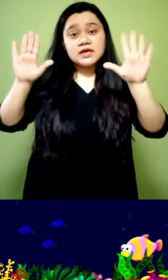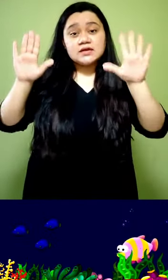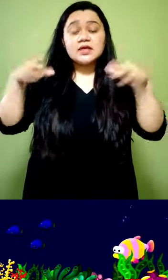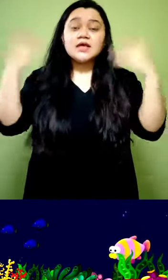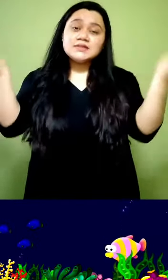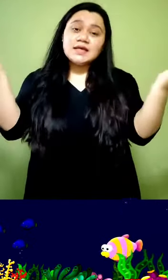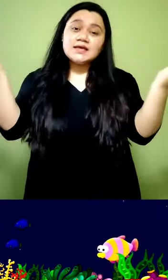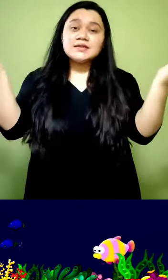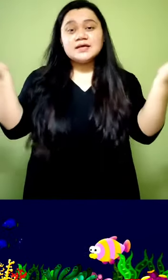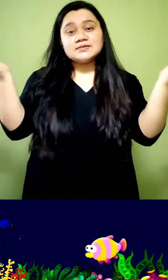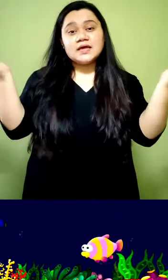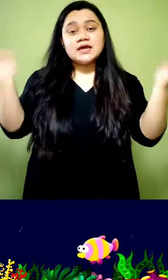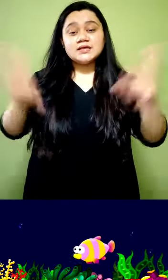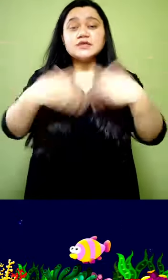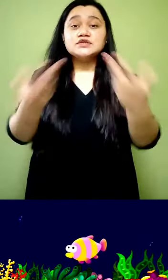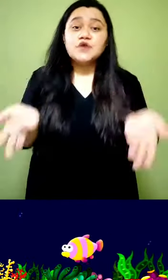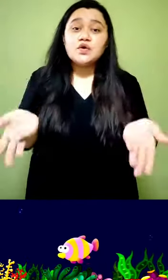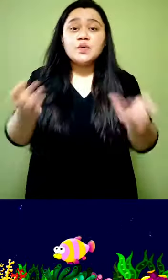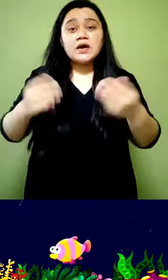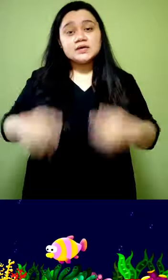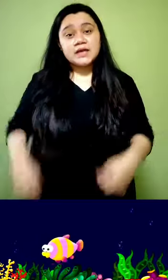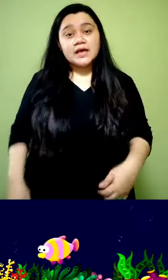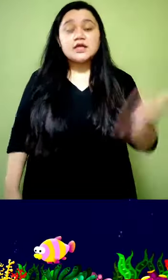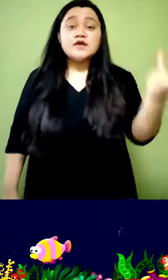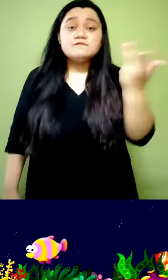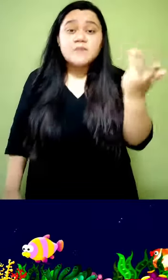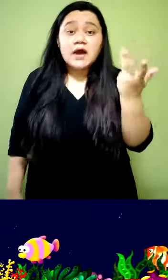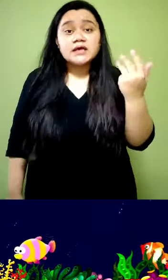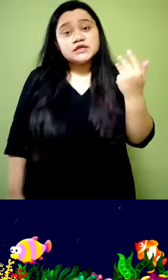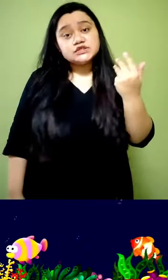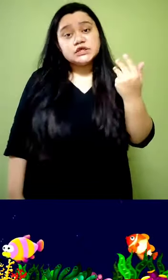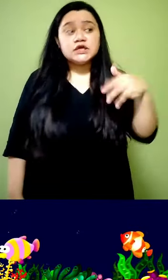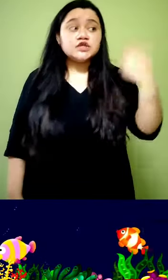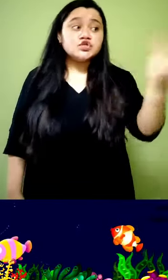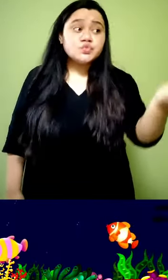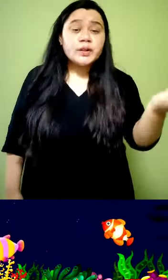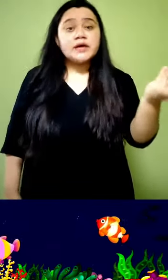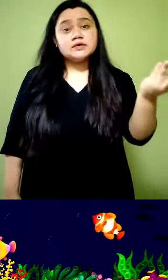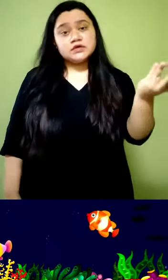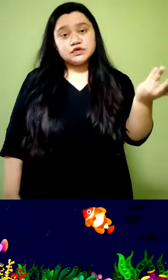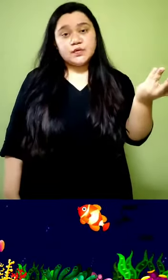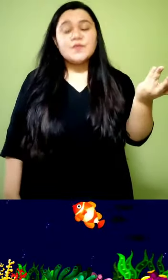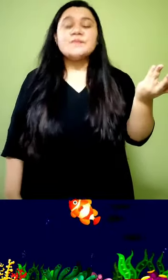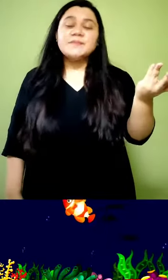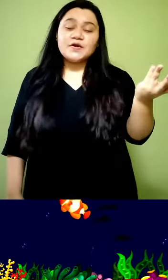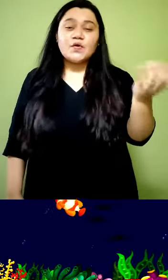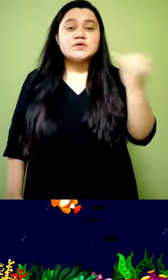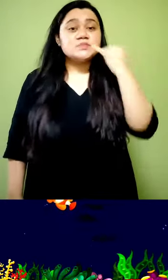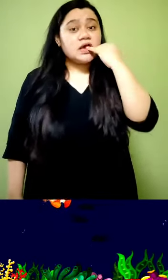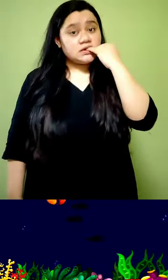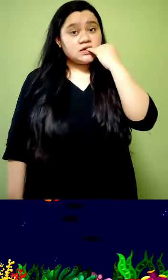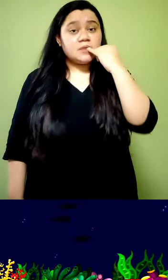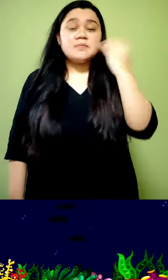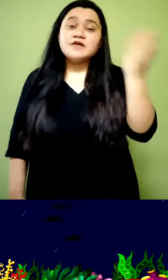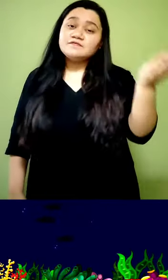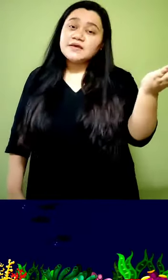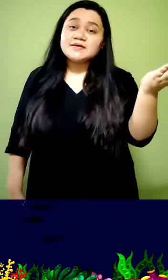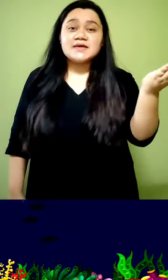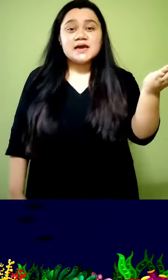10, then I let it go again I need you let it go because it whipped my fingers